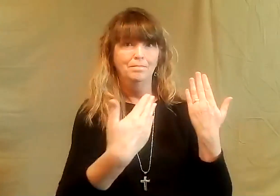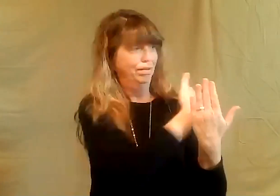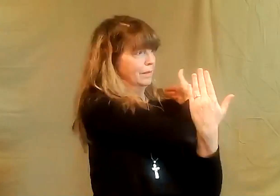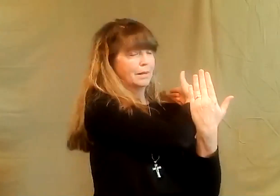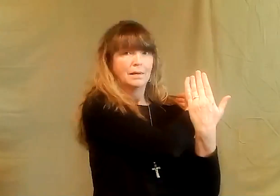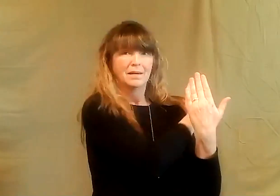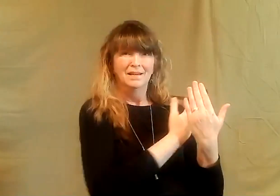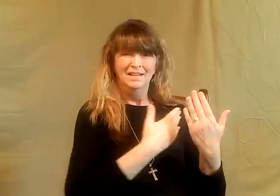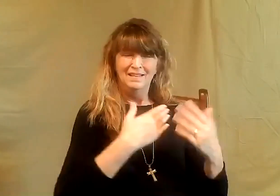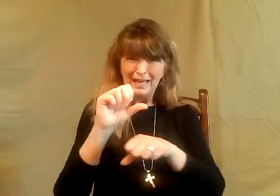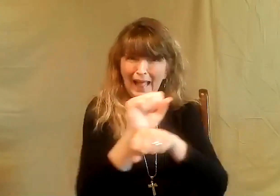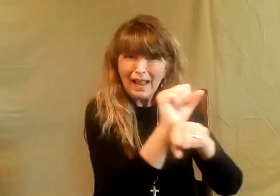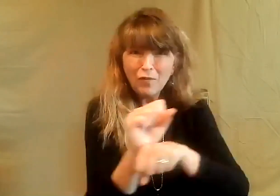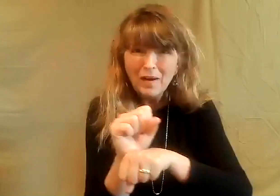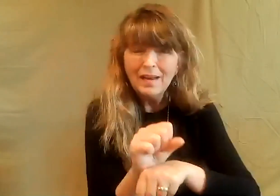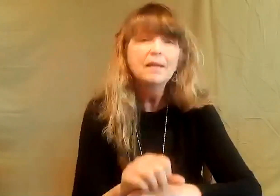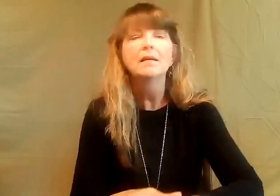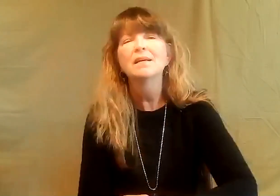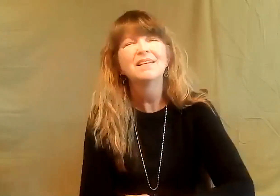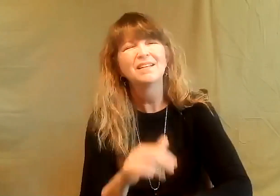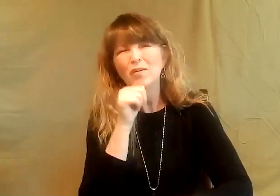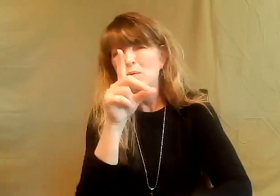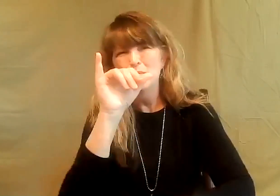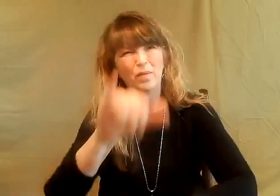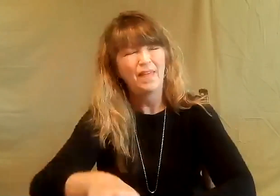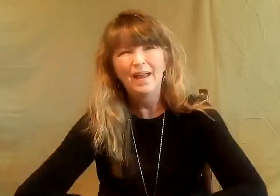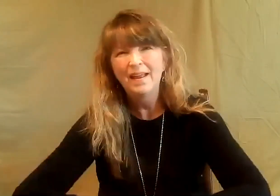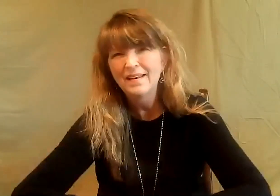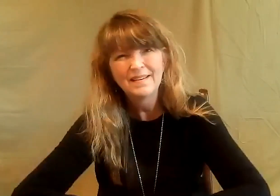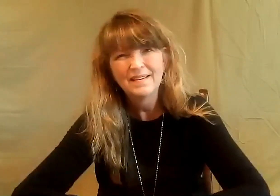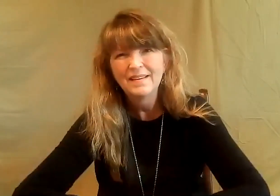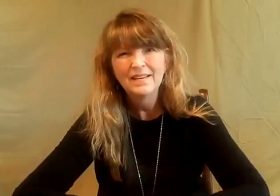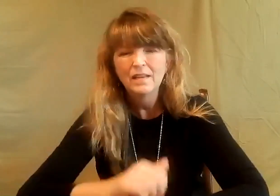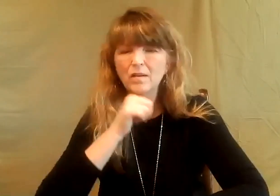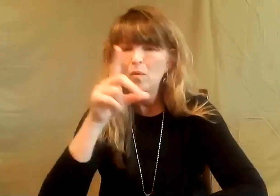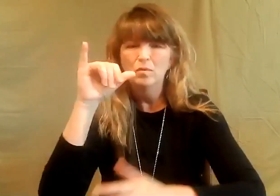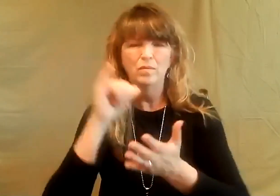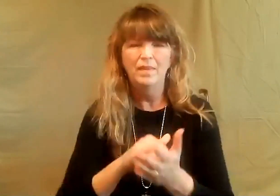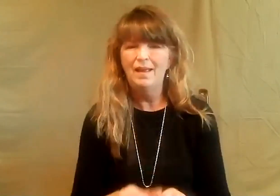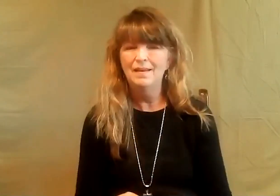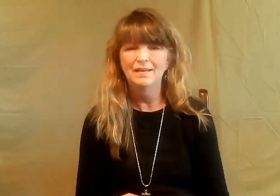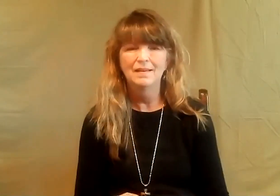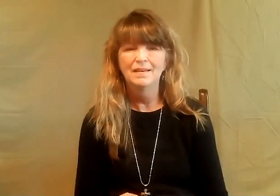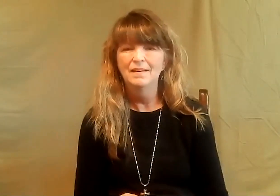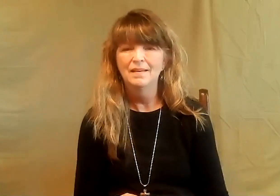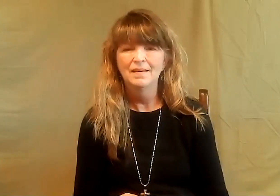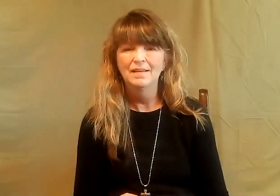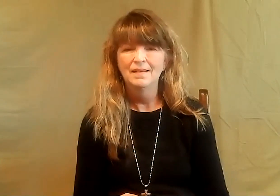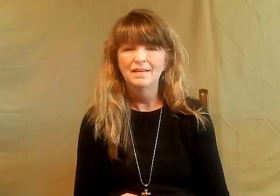some of them murmured and wanted to go back into slavery in Egypt. Don't do that, guys. Just don't do